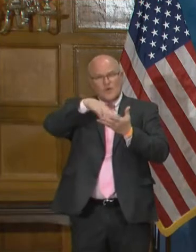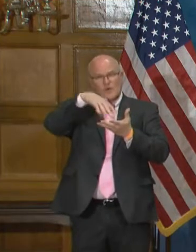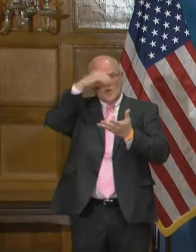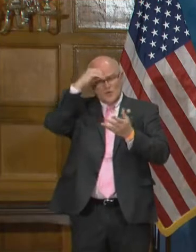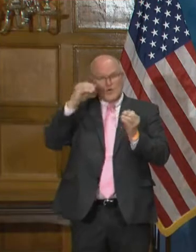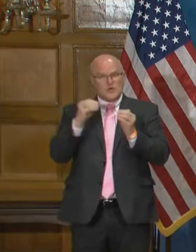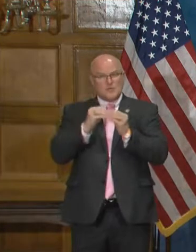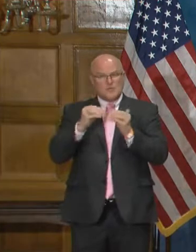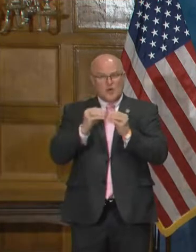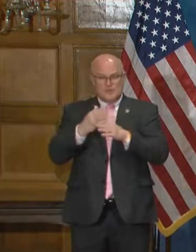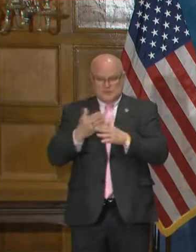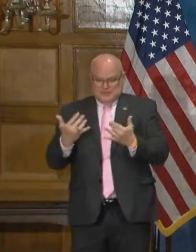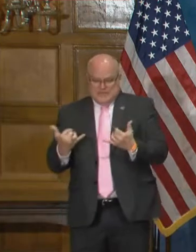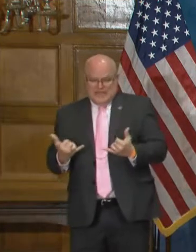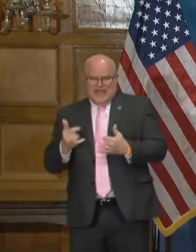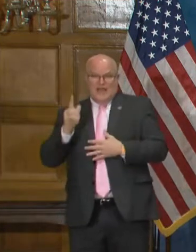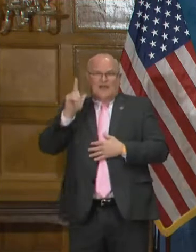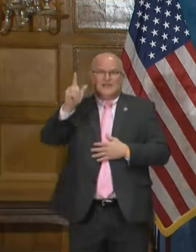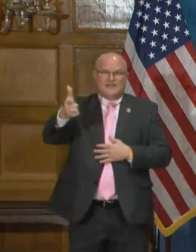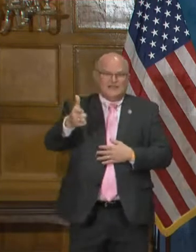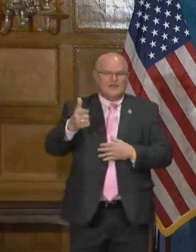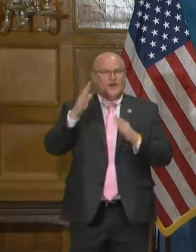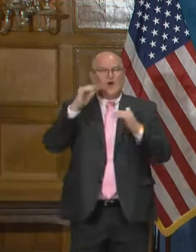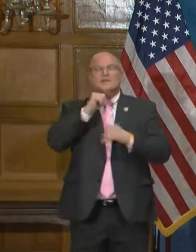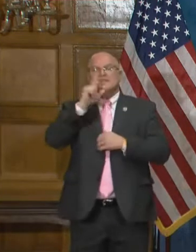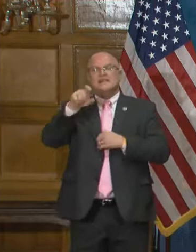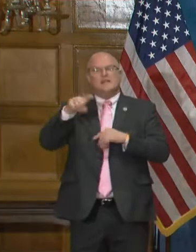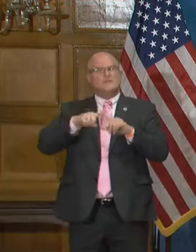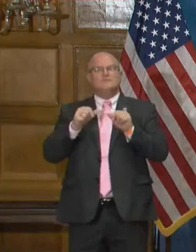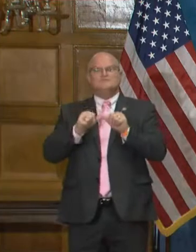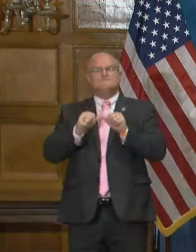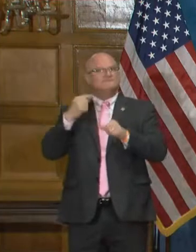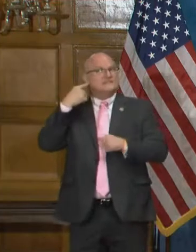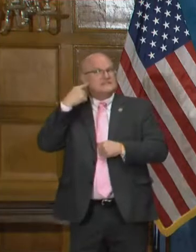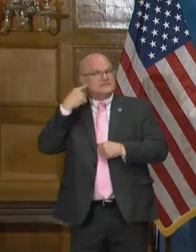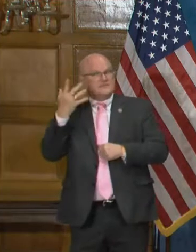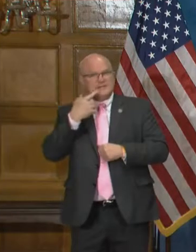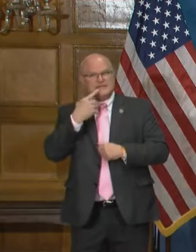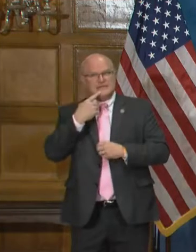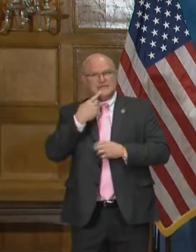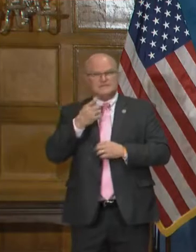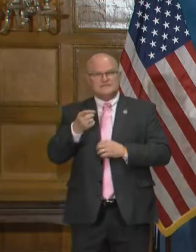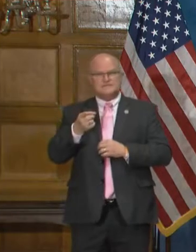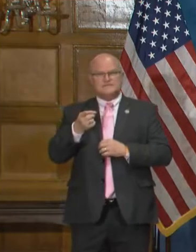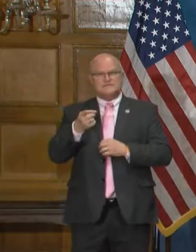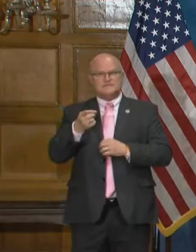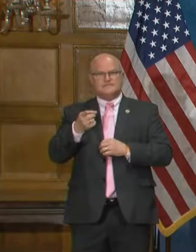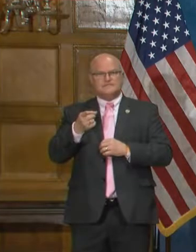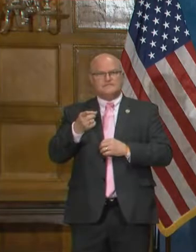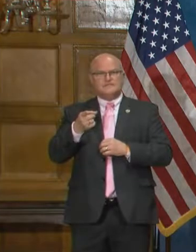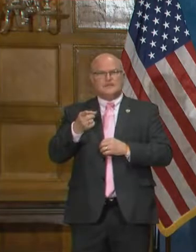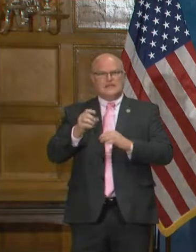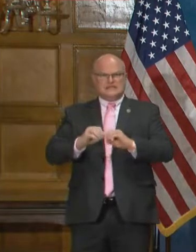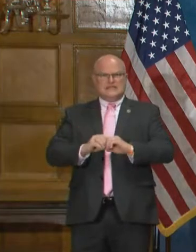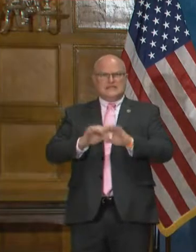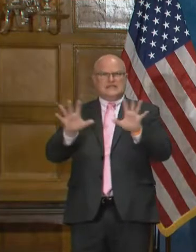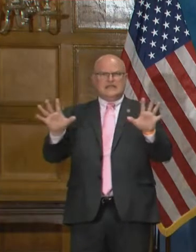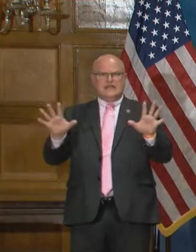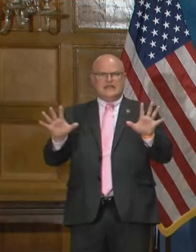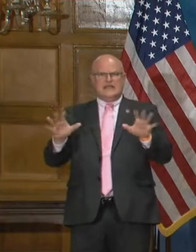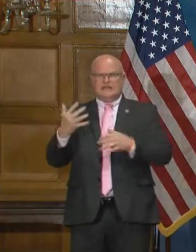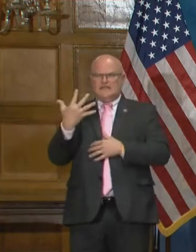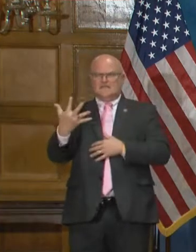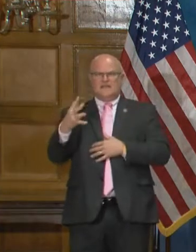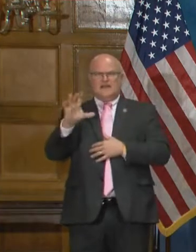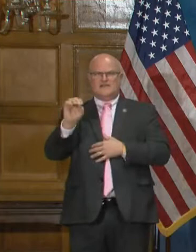and hopefully that will not be necessary, but we'll continue to listen and clarify in those five specific